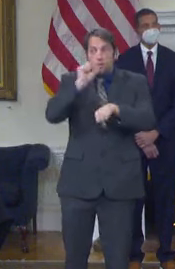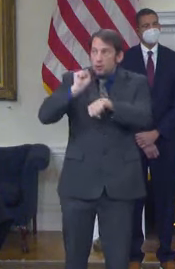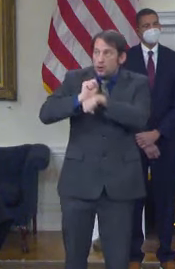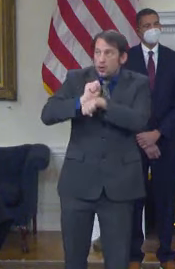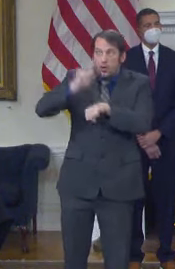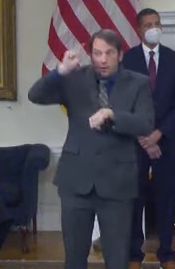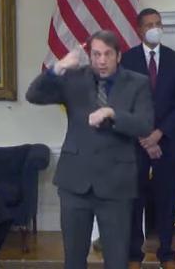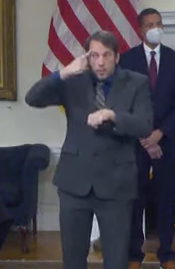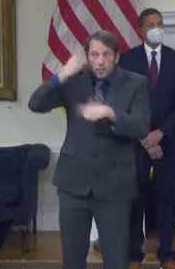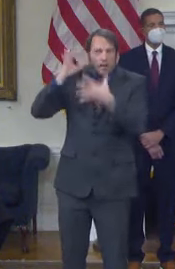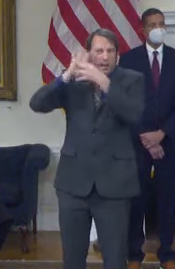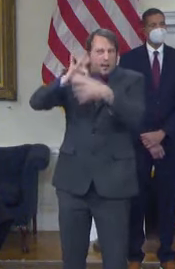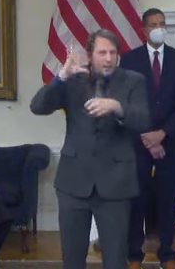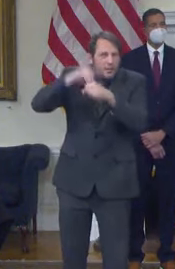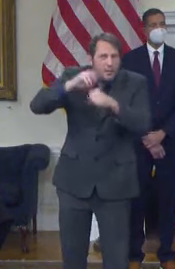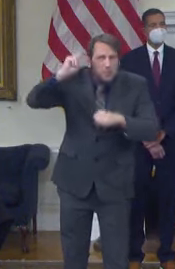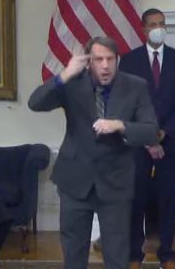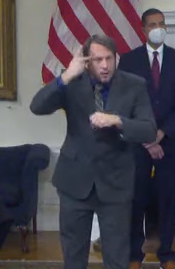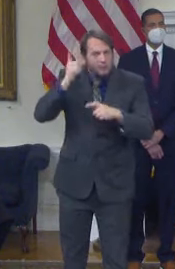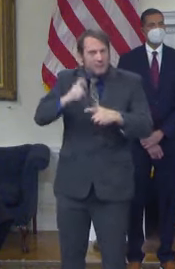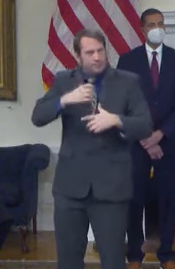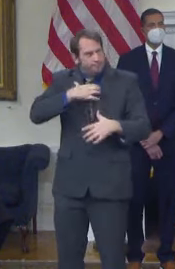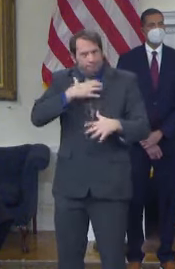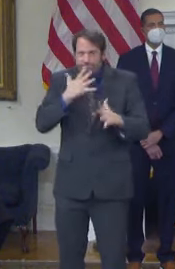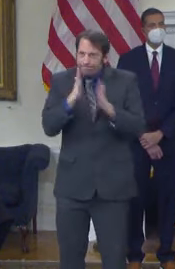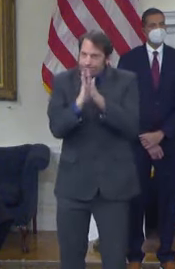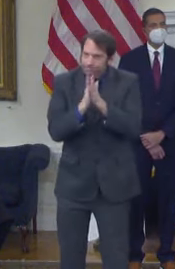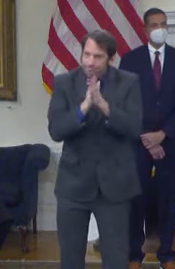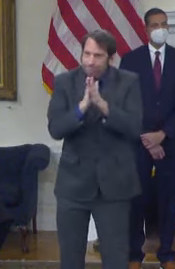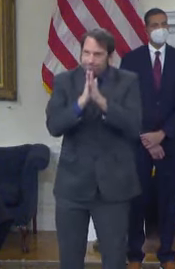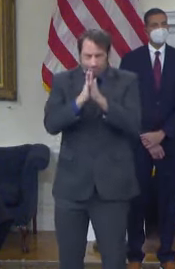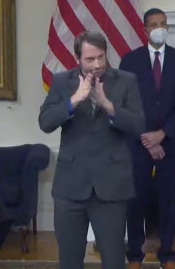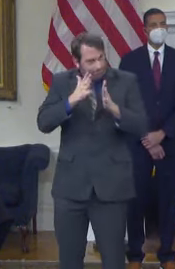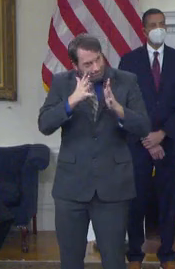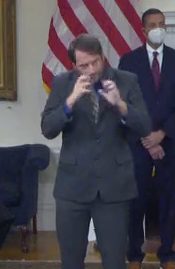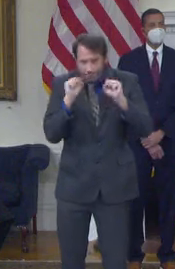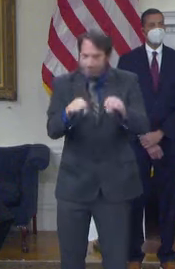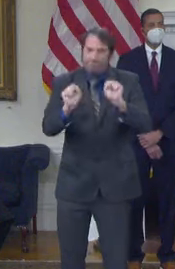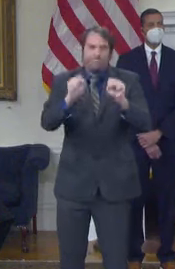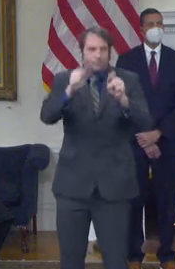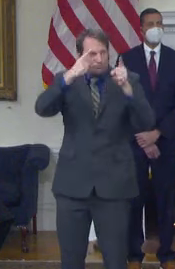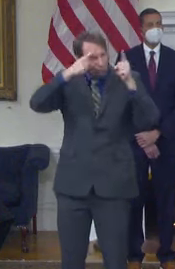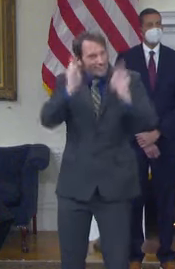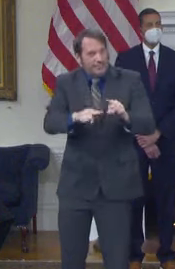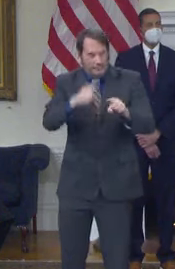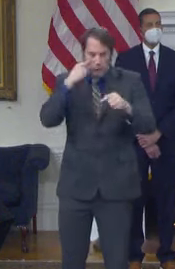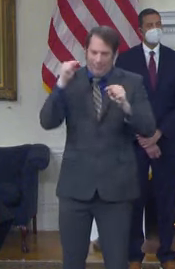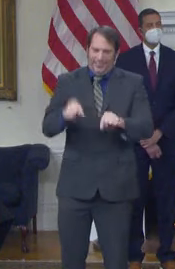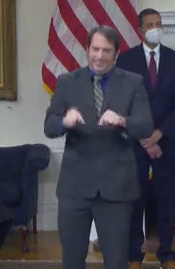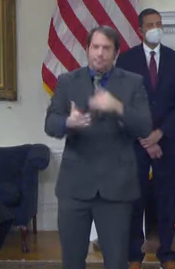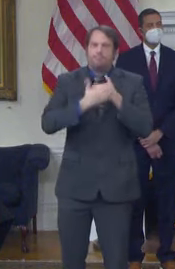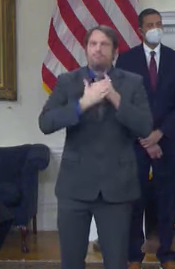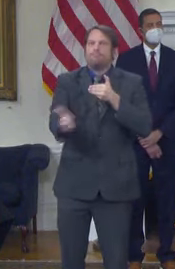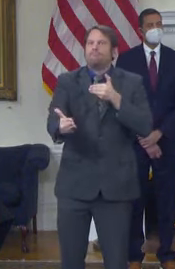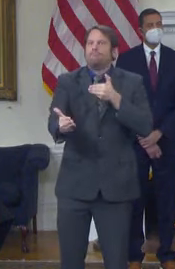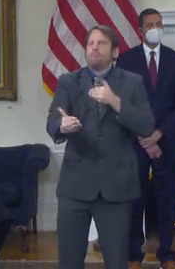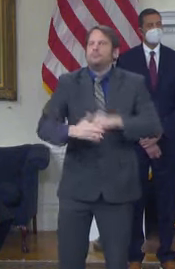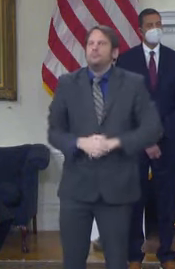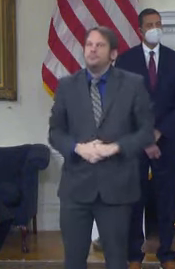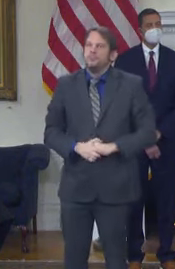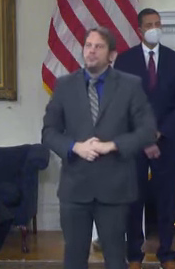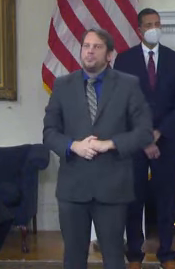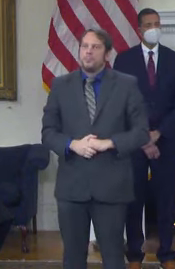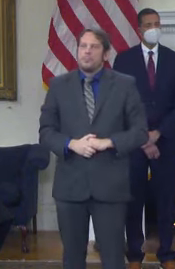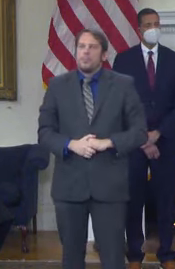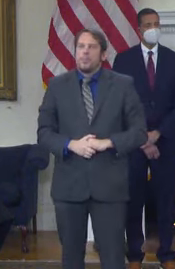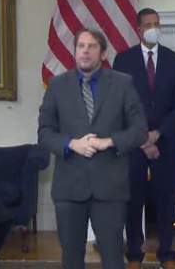this done for Marylanders. We're also introducing the working Marylanders Tax Relief Act of 2022,